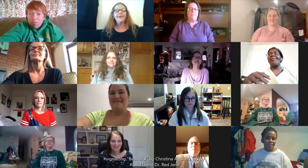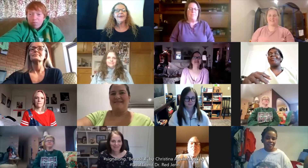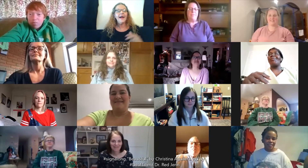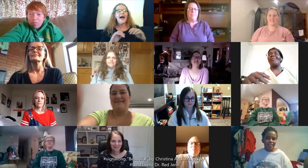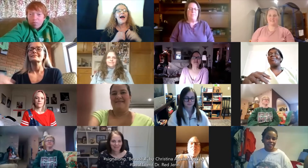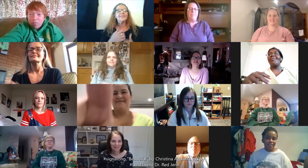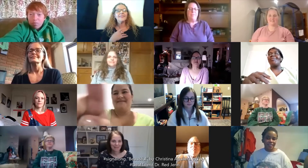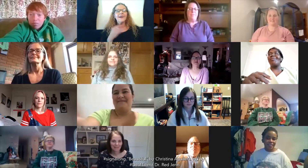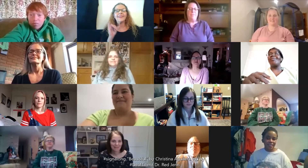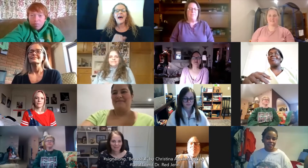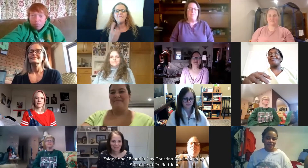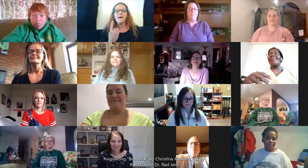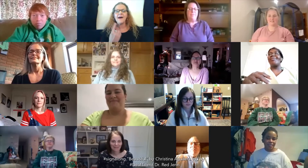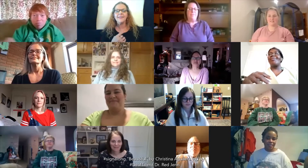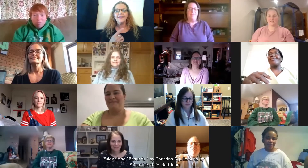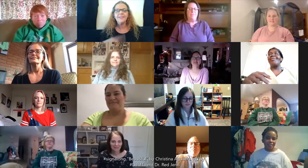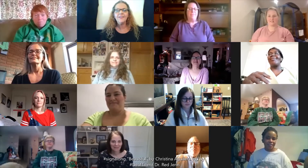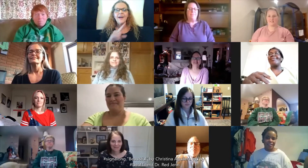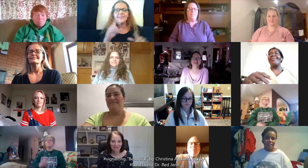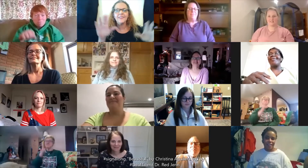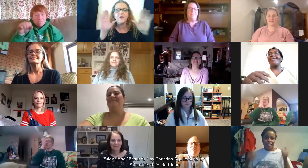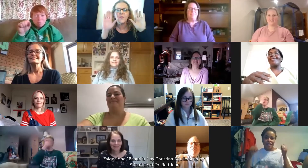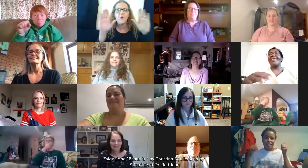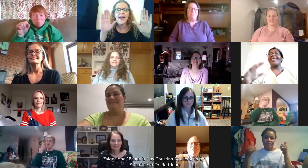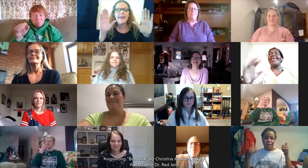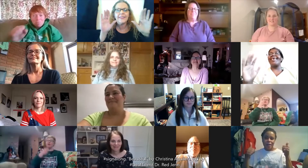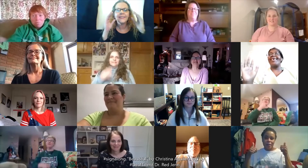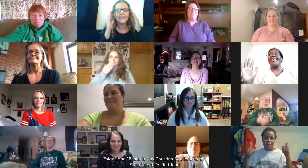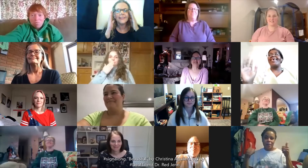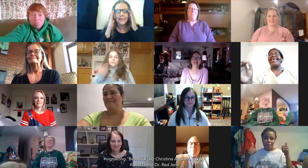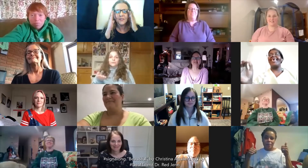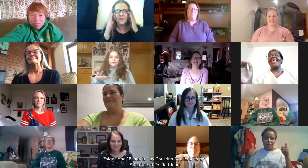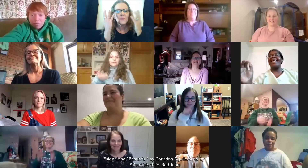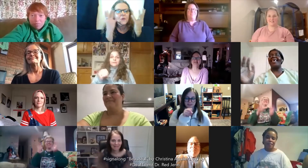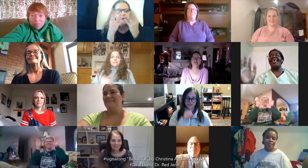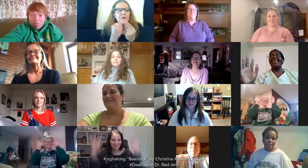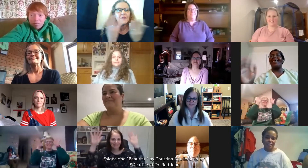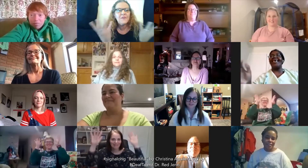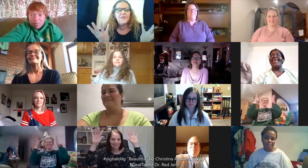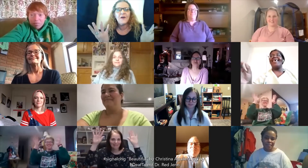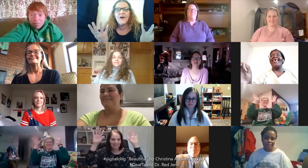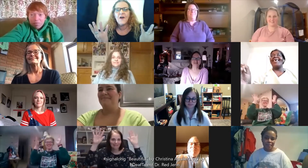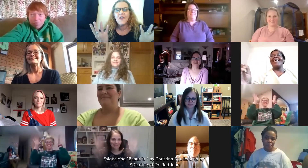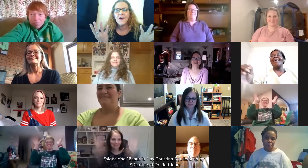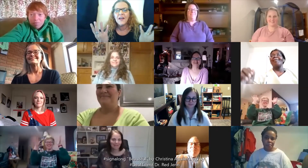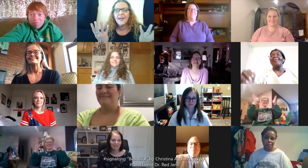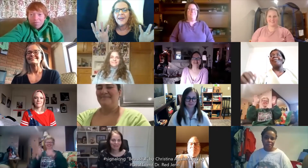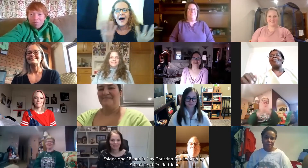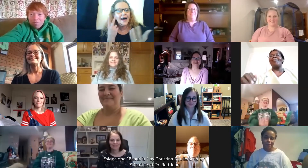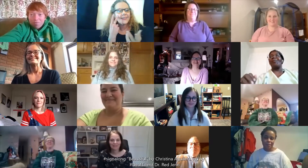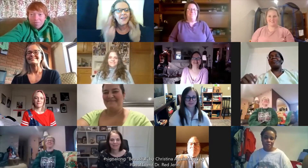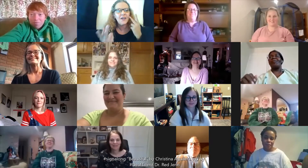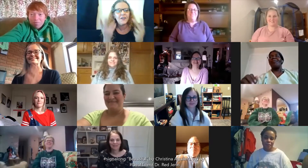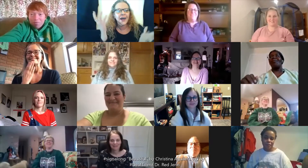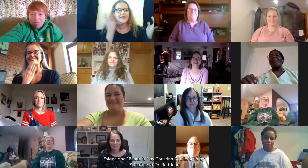how'd you like that one you guys did great you were beautiful i saw you guys